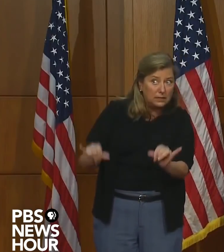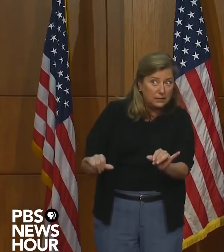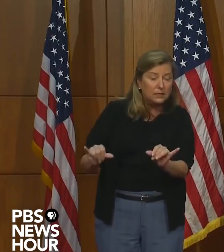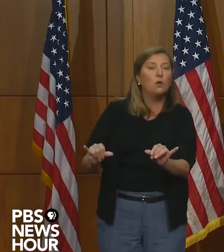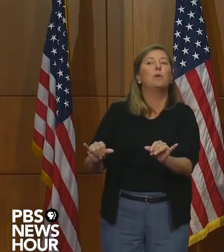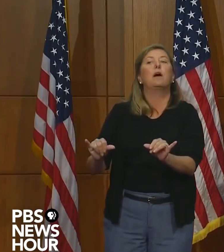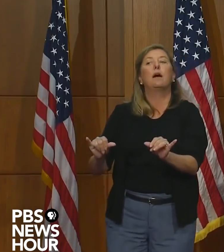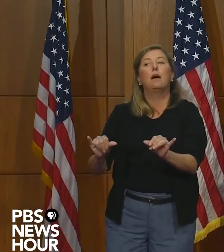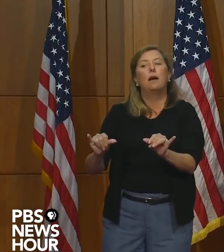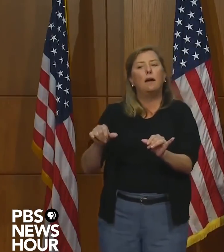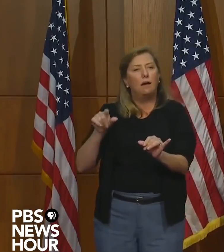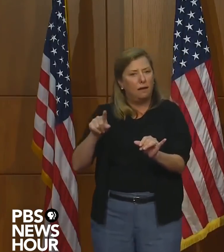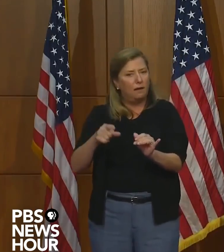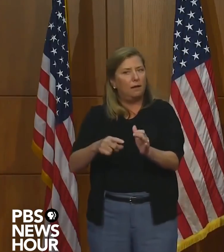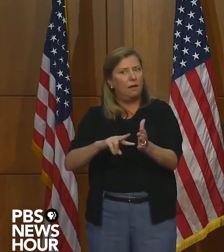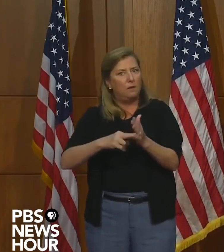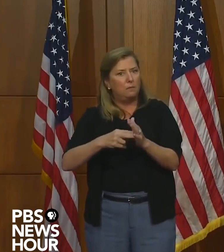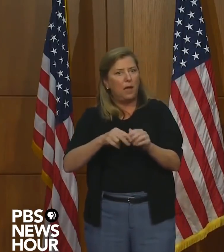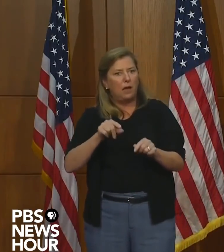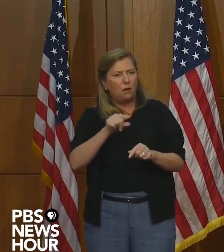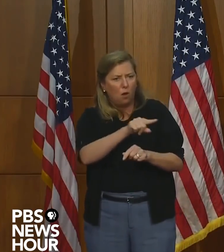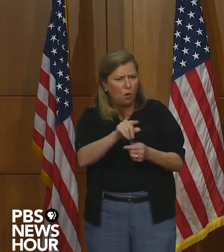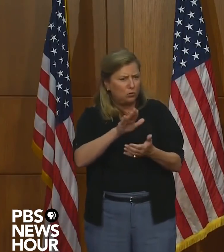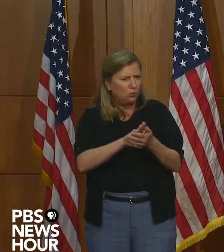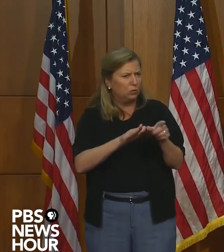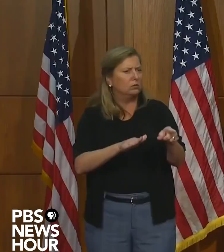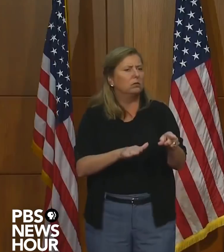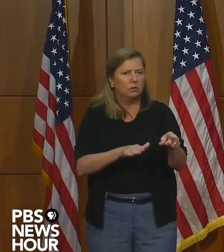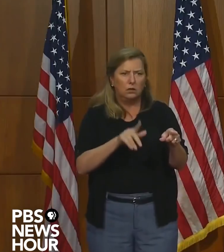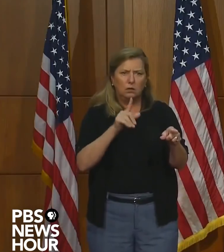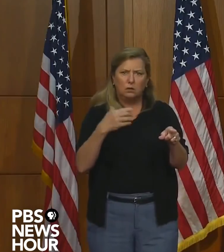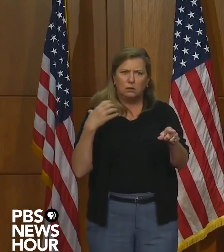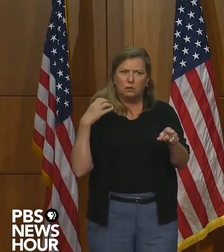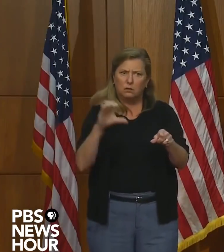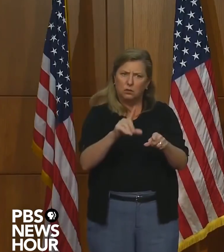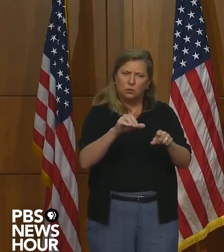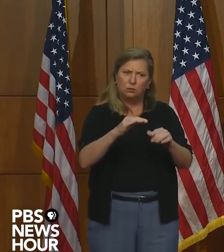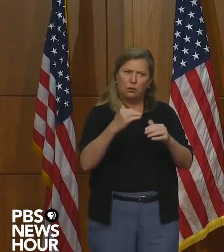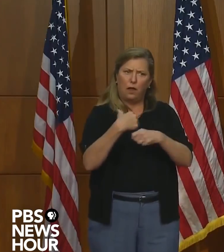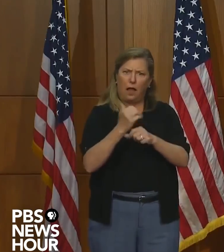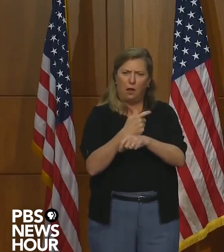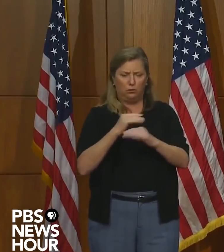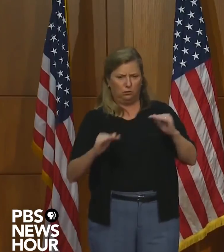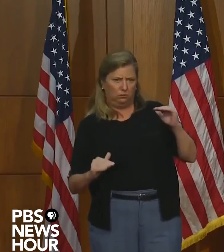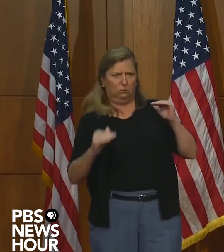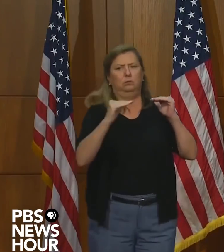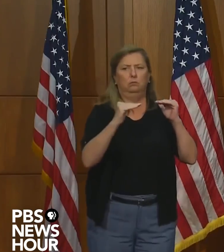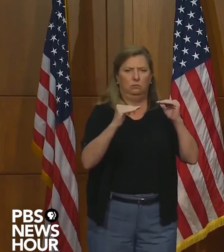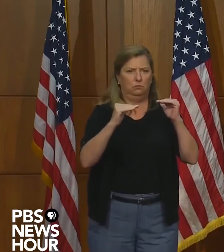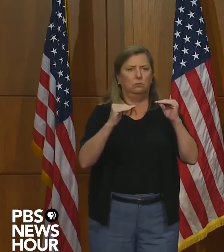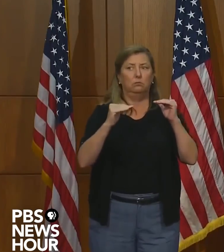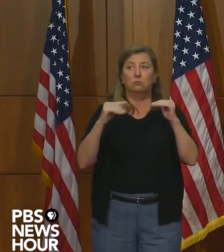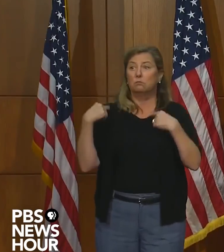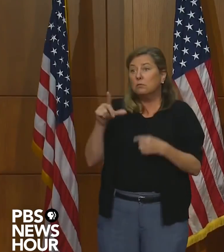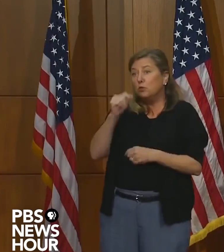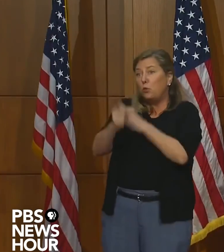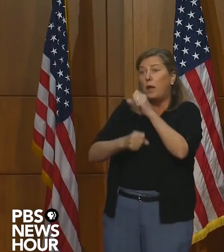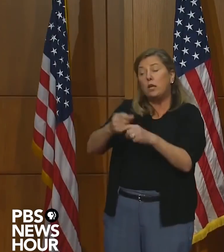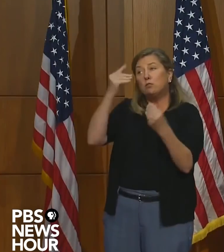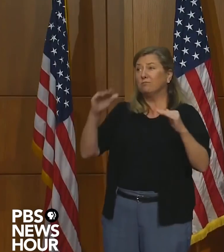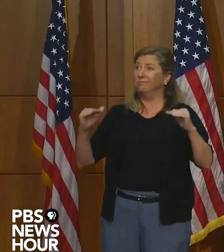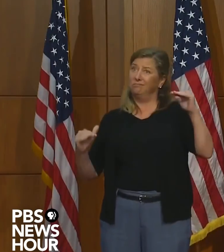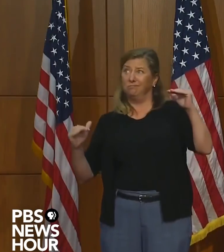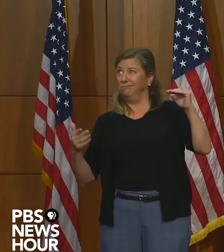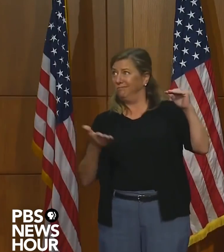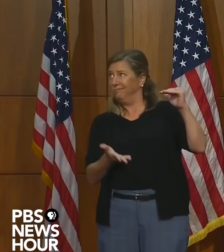they held schools accountable for eliminating achievement gaps as part of the system. We've been reporting achievement gaps for nearly 20 years, but we're